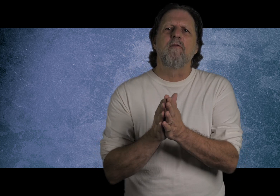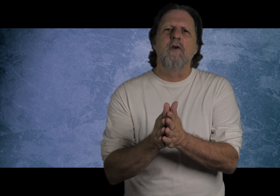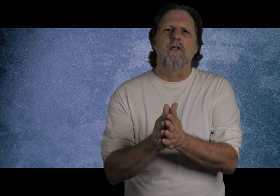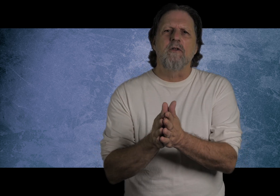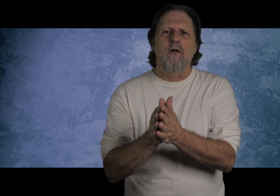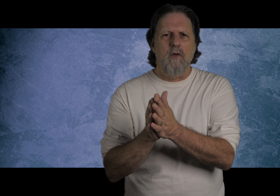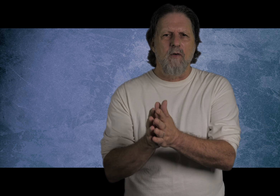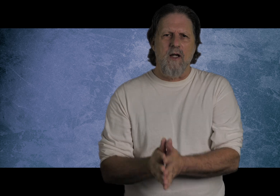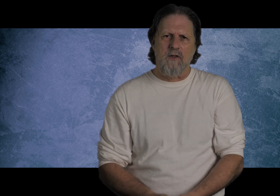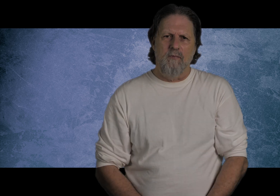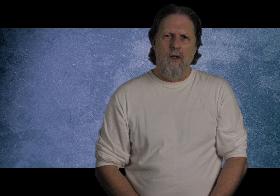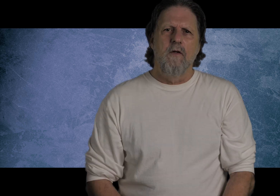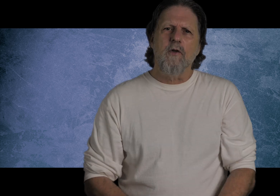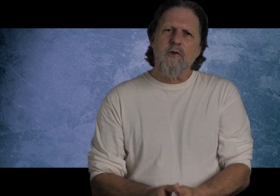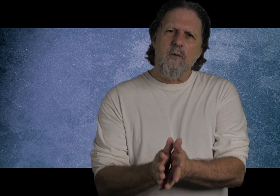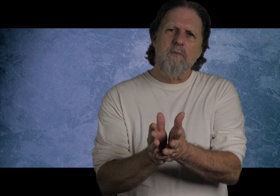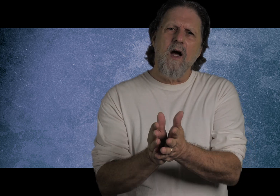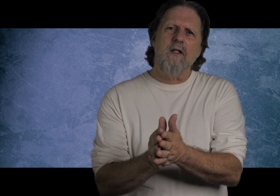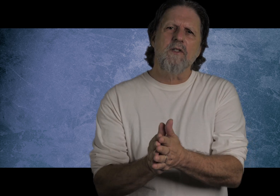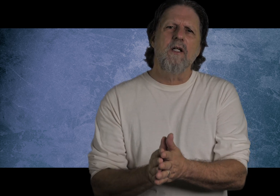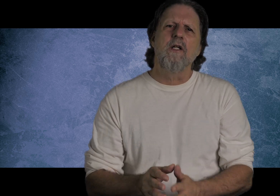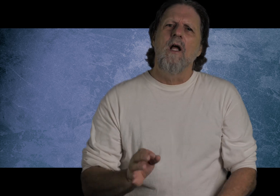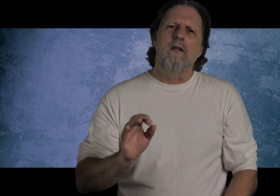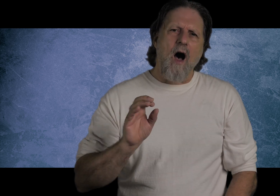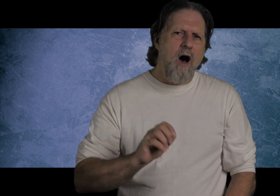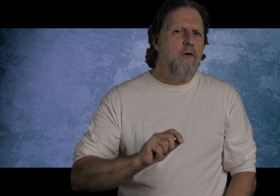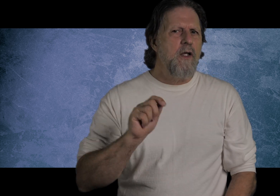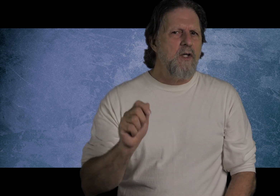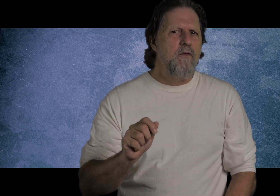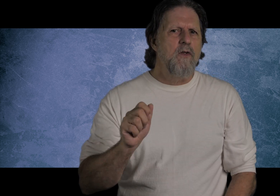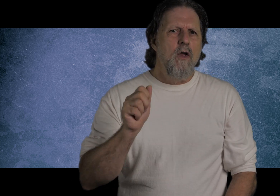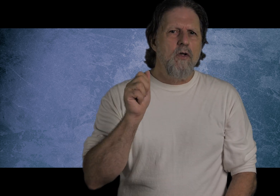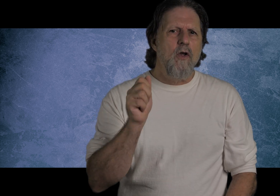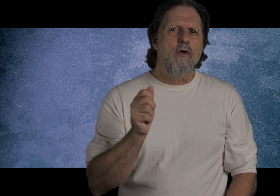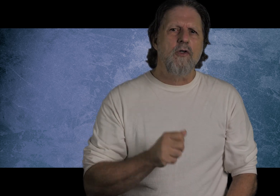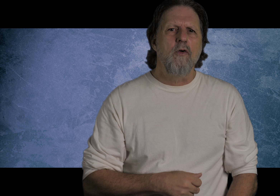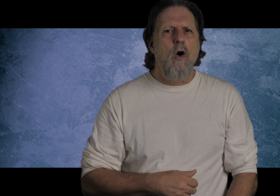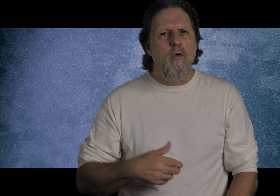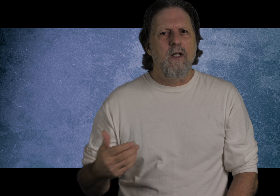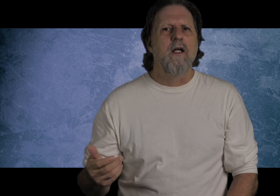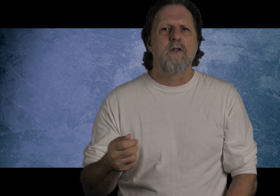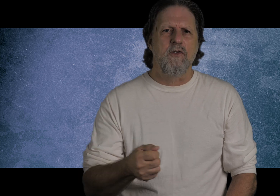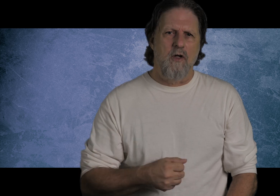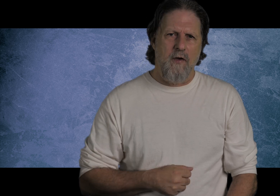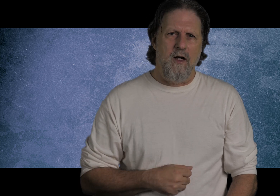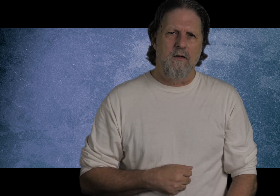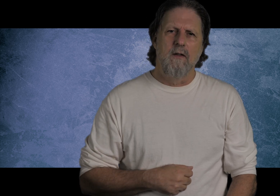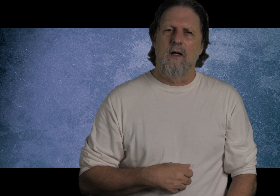filled with grace. For those who respond to this teaching, the offer is heaven to those who only deserve hell. I